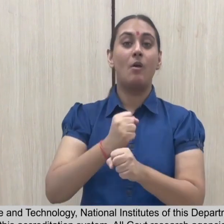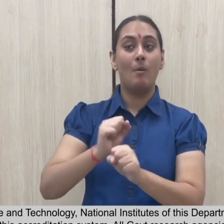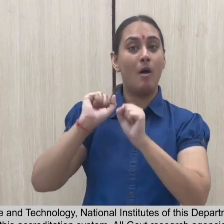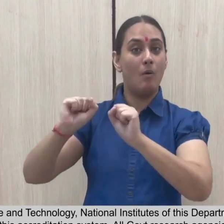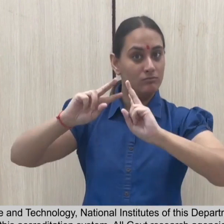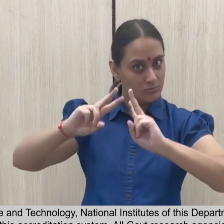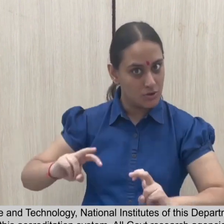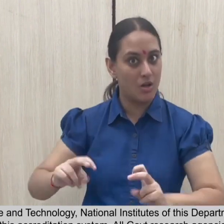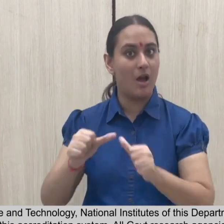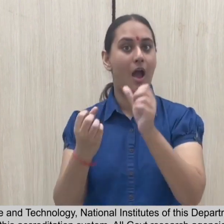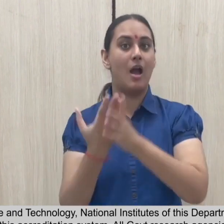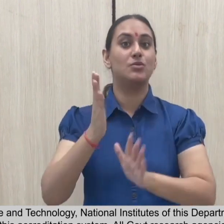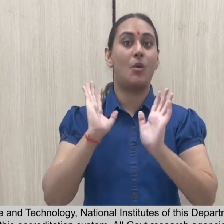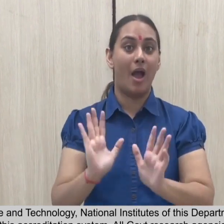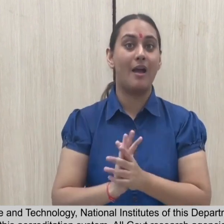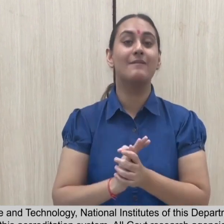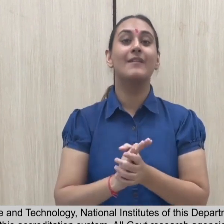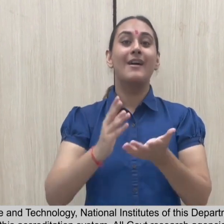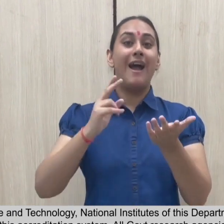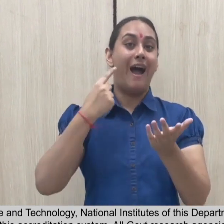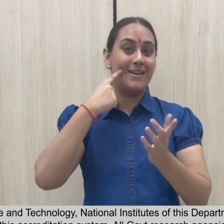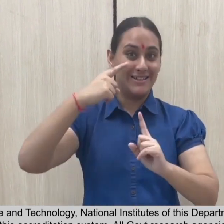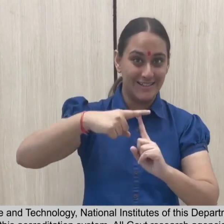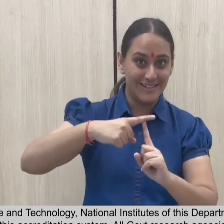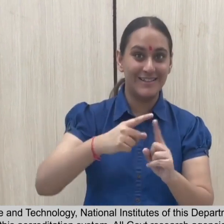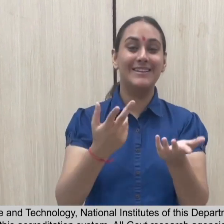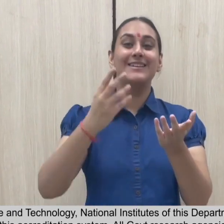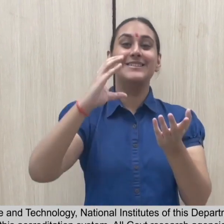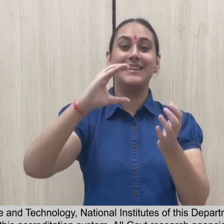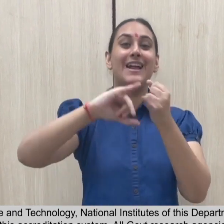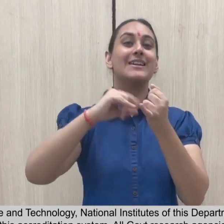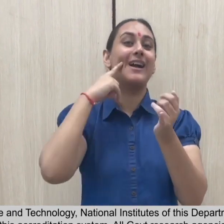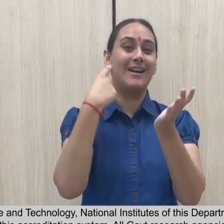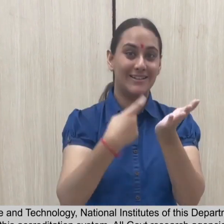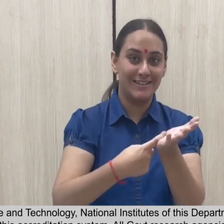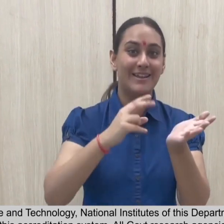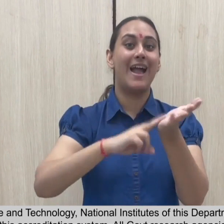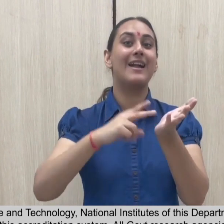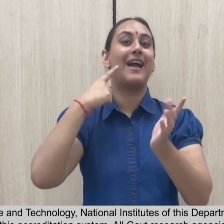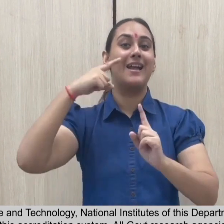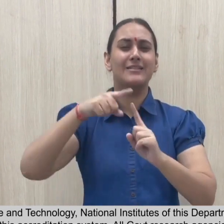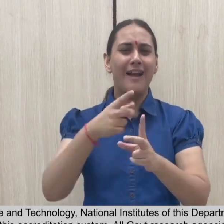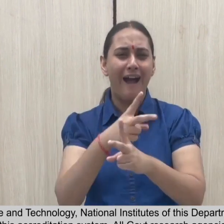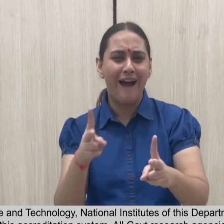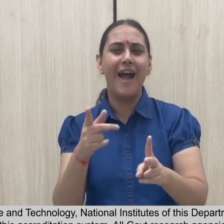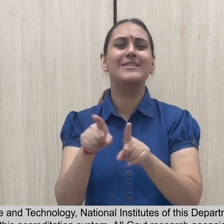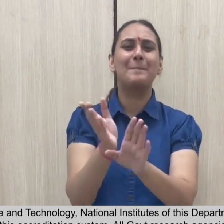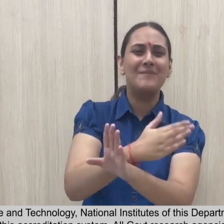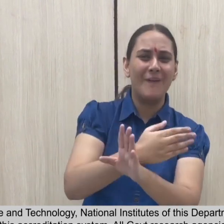All government research agencies including CSIR and its